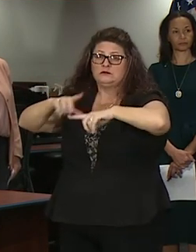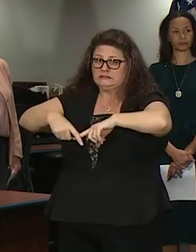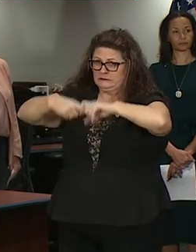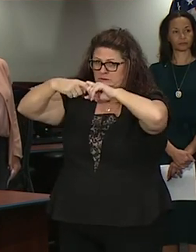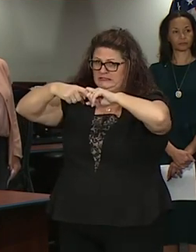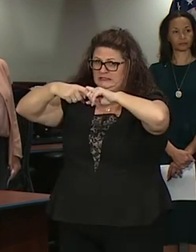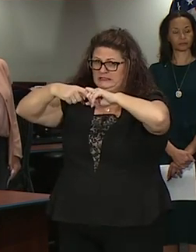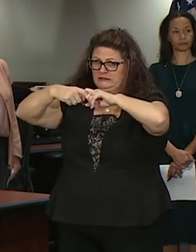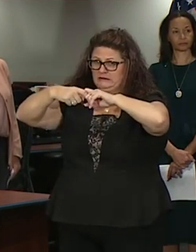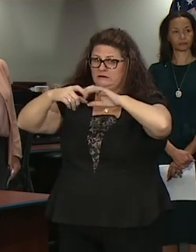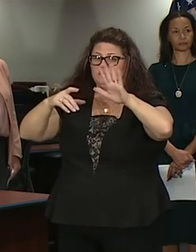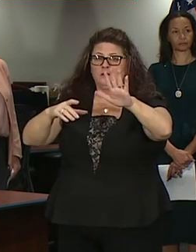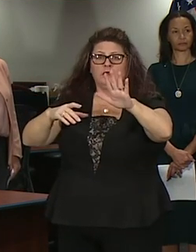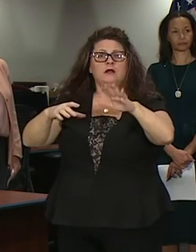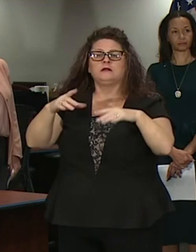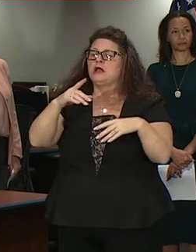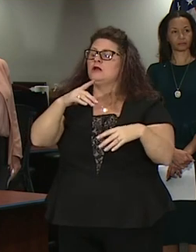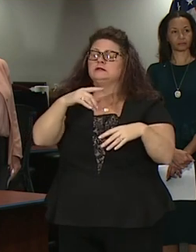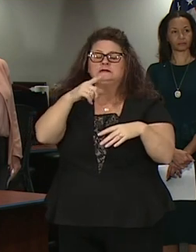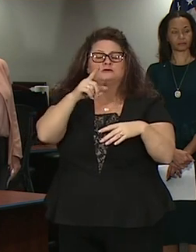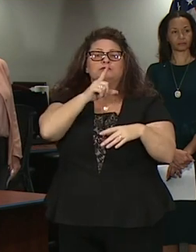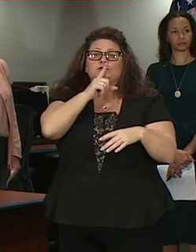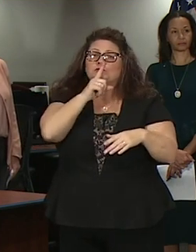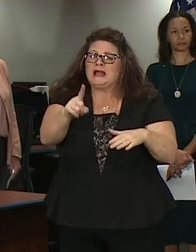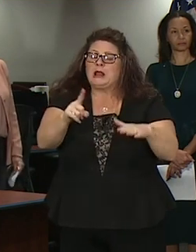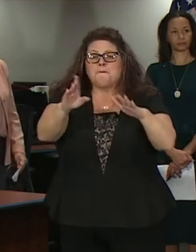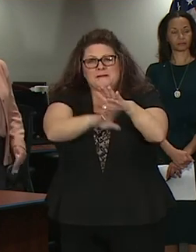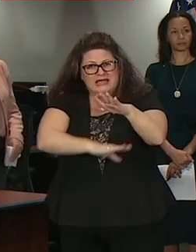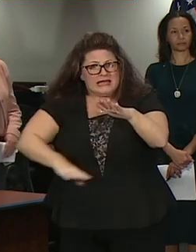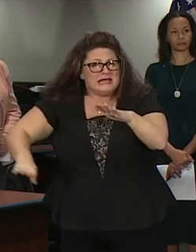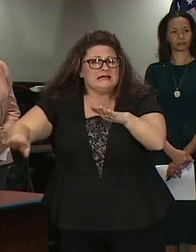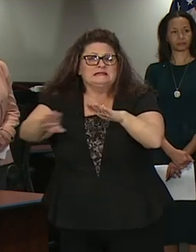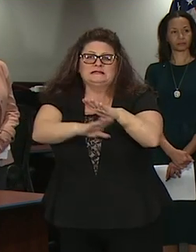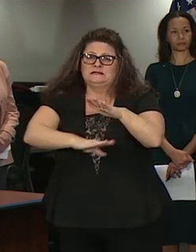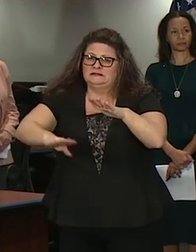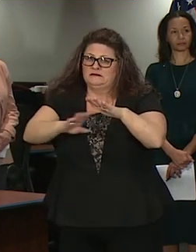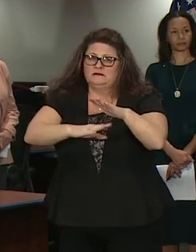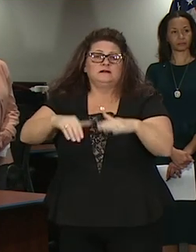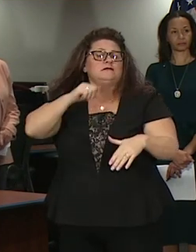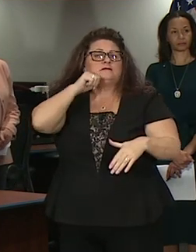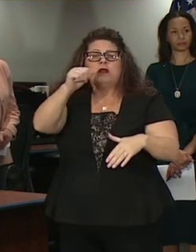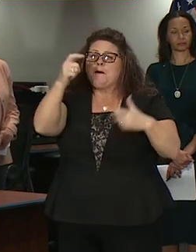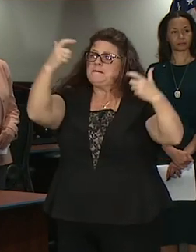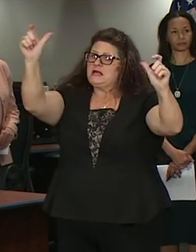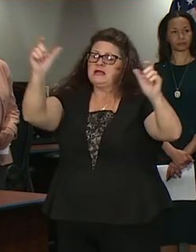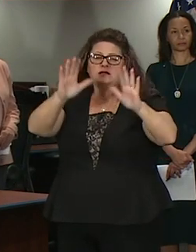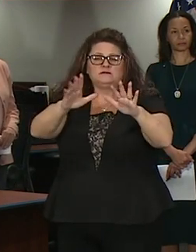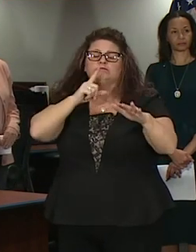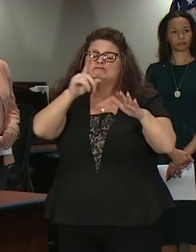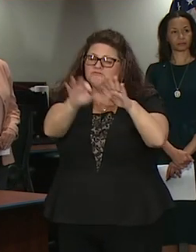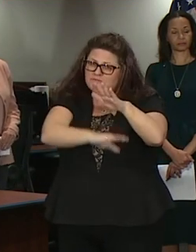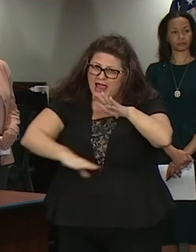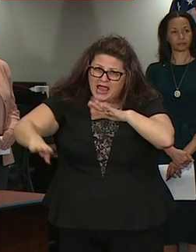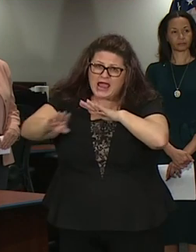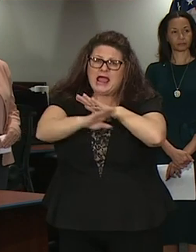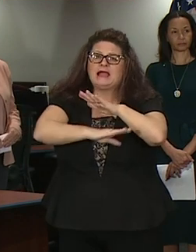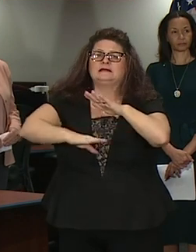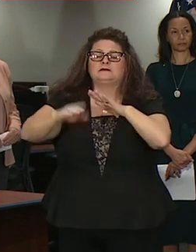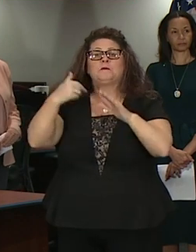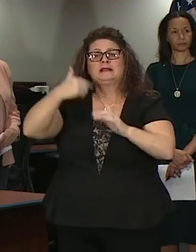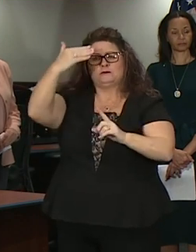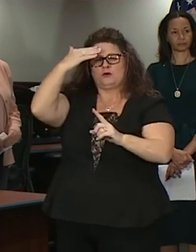again this was the bare minimum that we think we can do in closures in order to have the largest impact